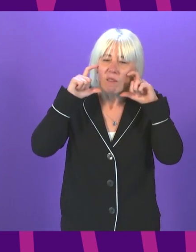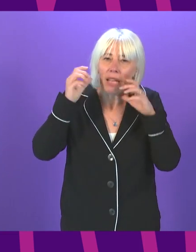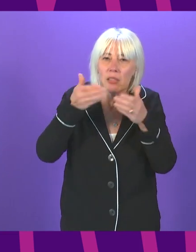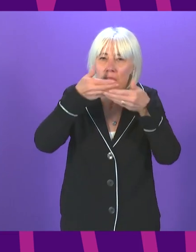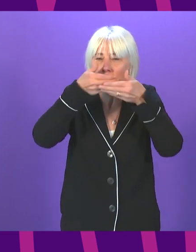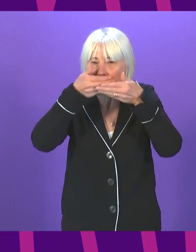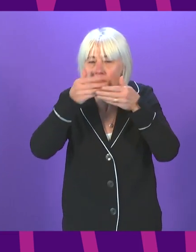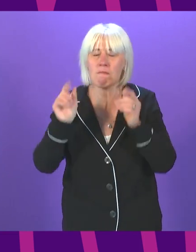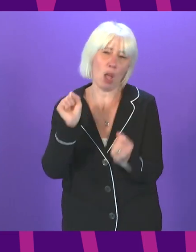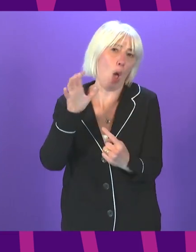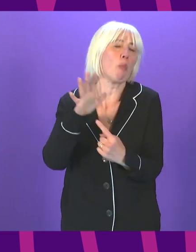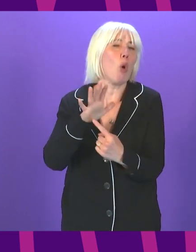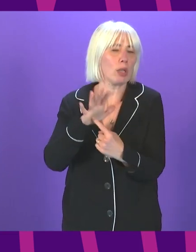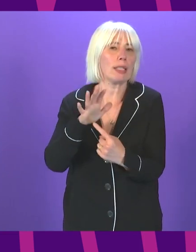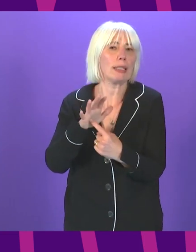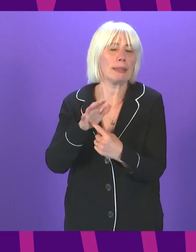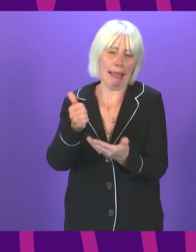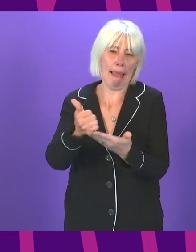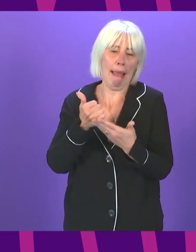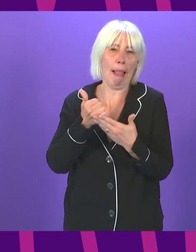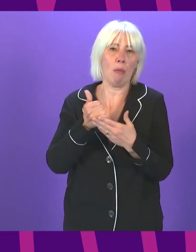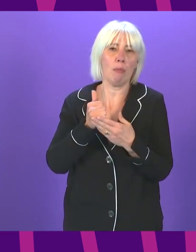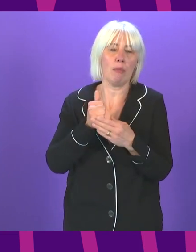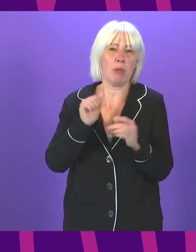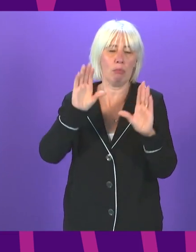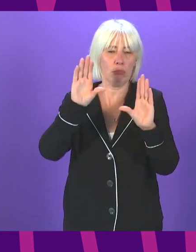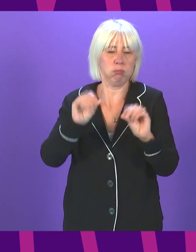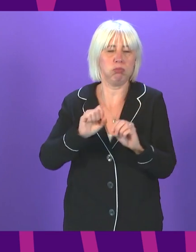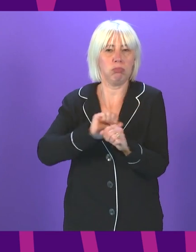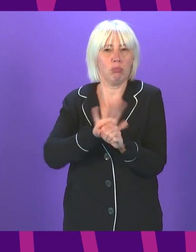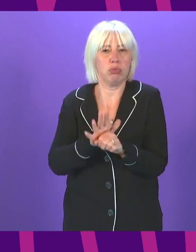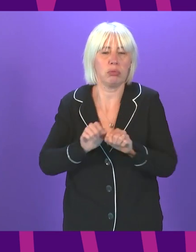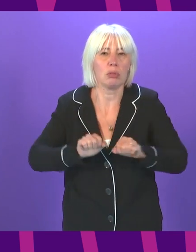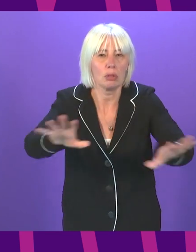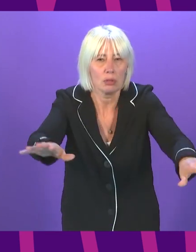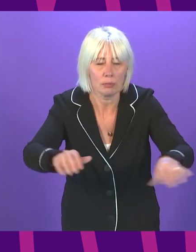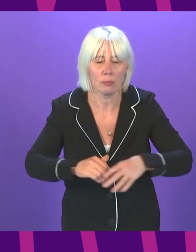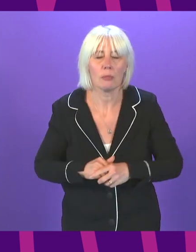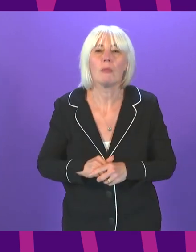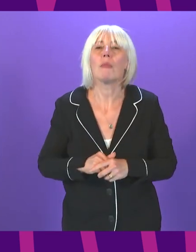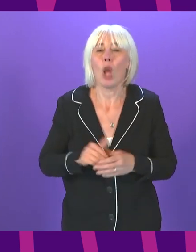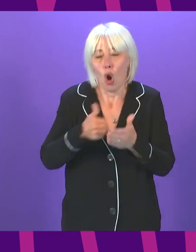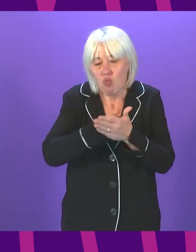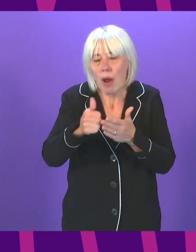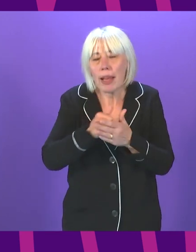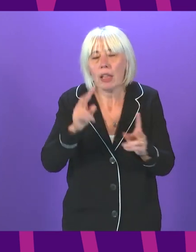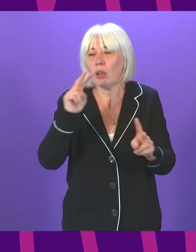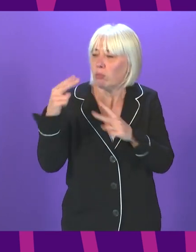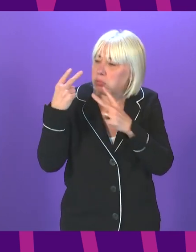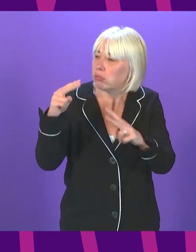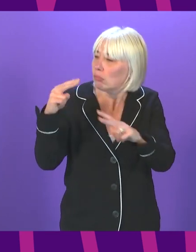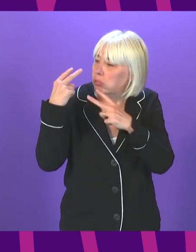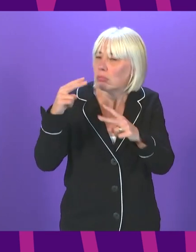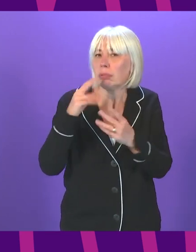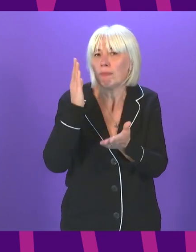really important part in helping stop the spread of the virus. We will regularly review the requirement to wear face coverings